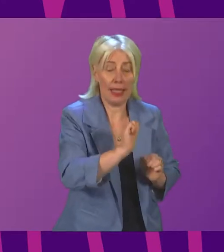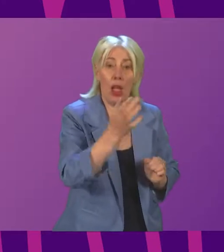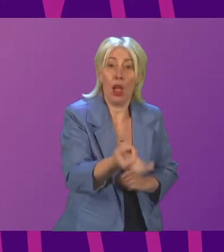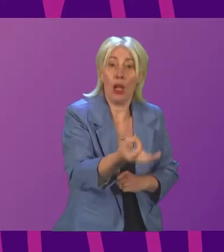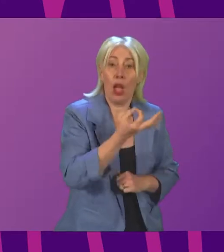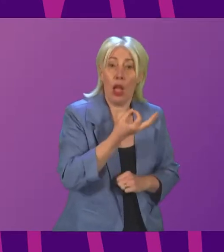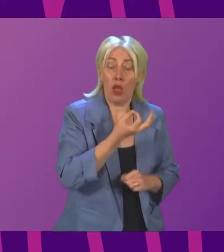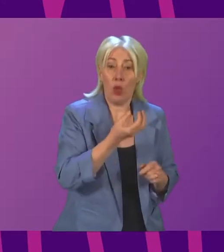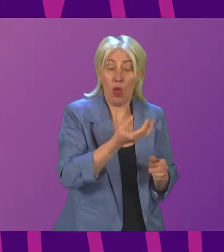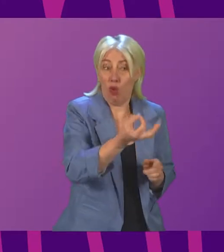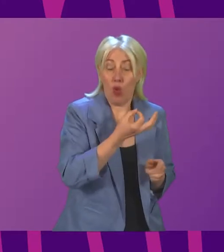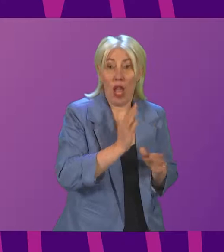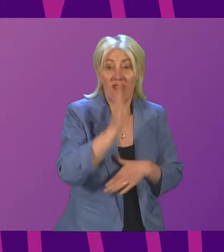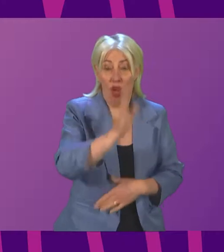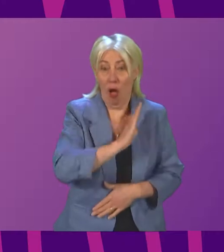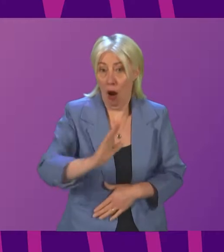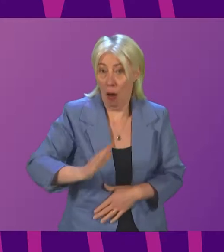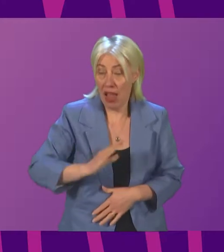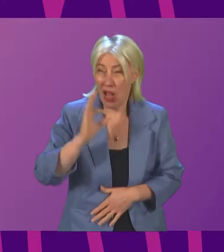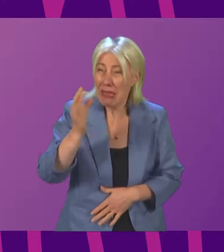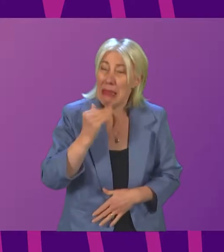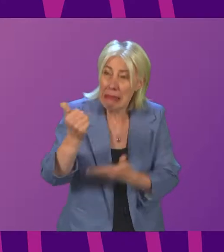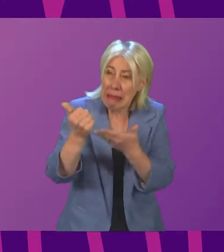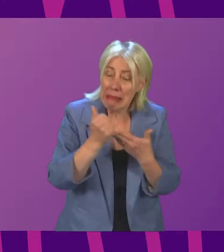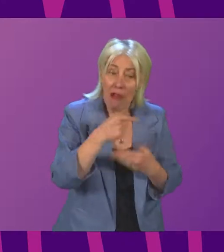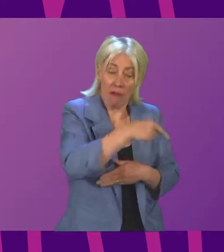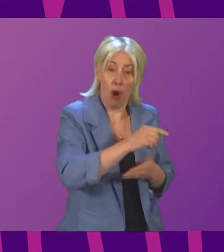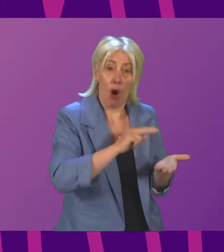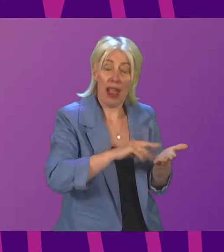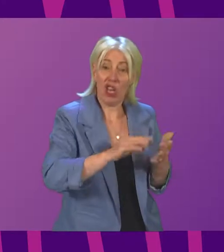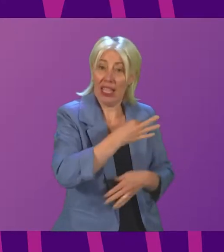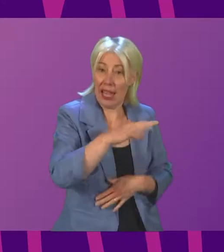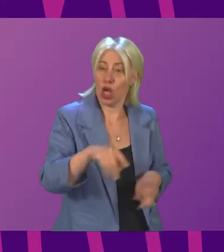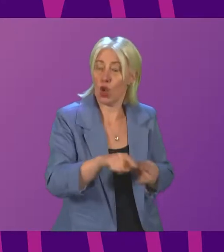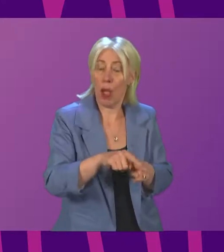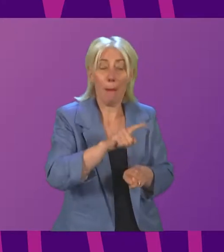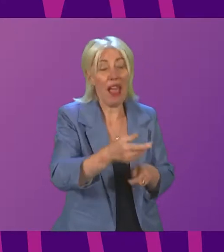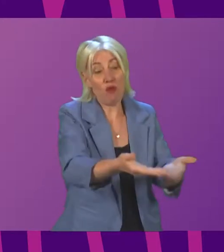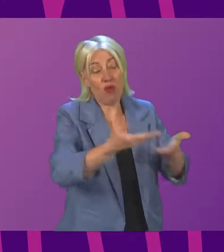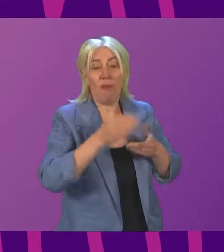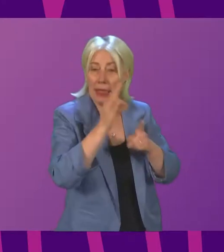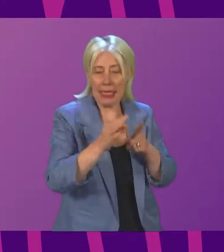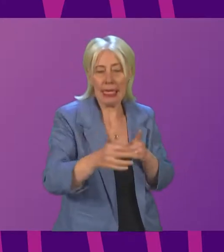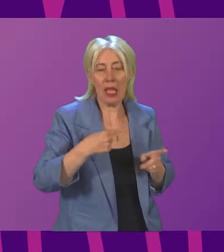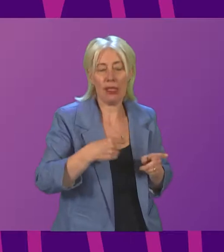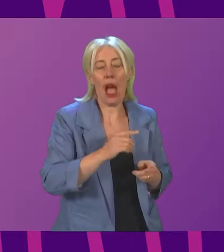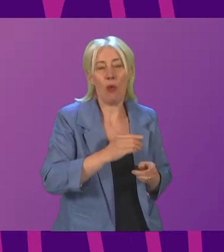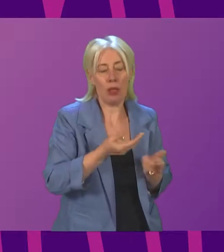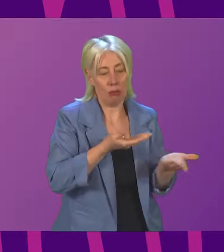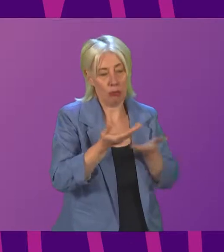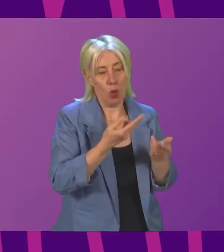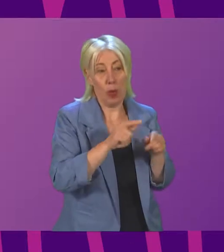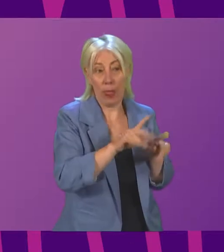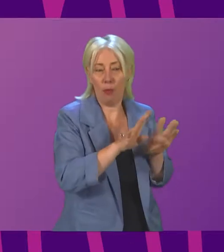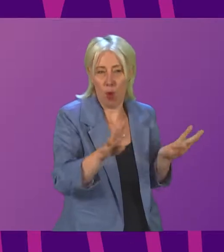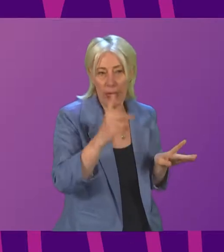request to the military, for further assistance for NHS Lanarkshire. But if Ms McKay does furnish me with the details, I'll certainly raise that with the board and see what